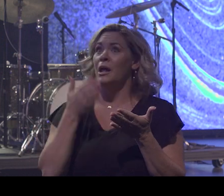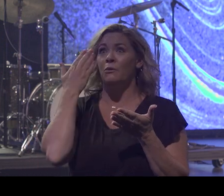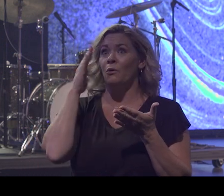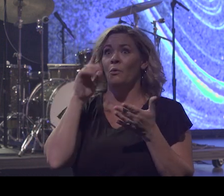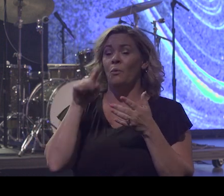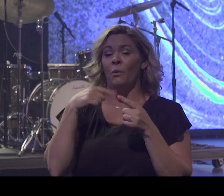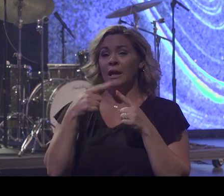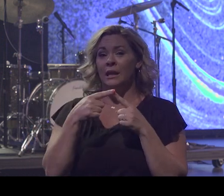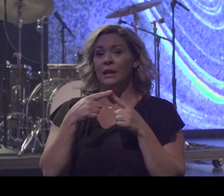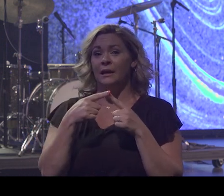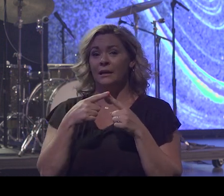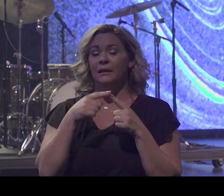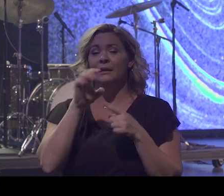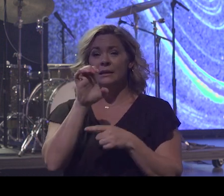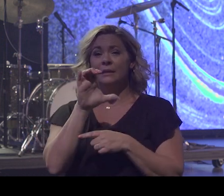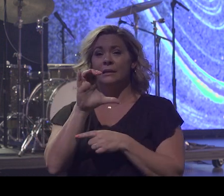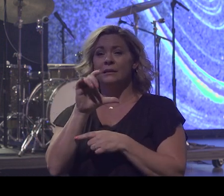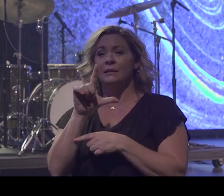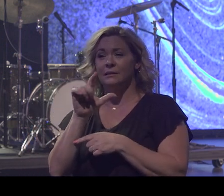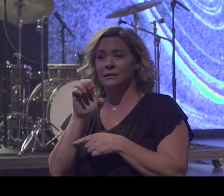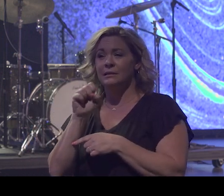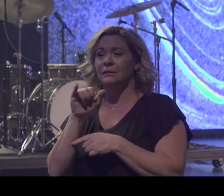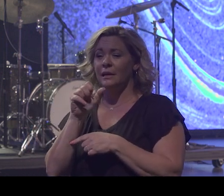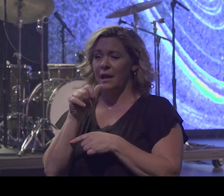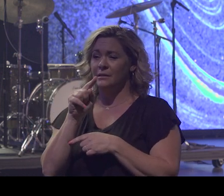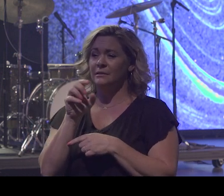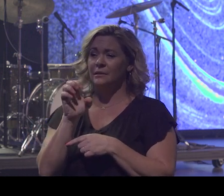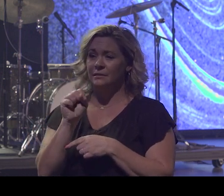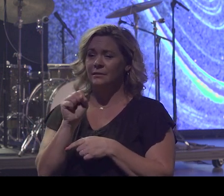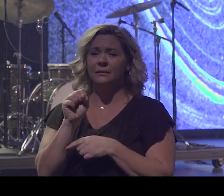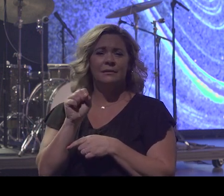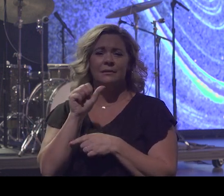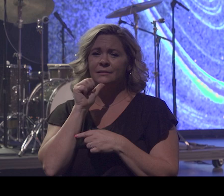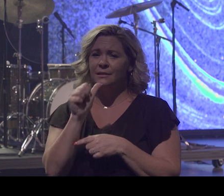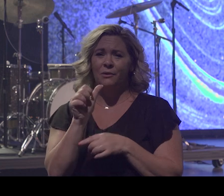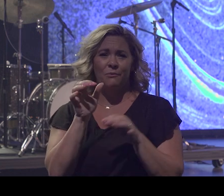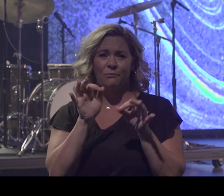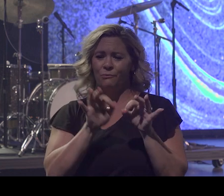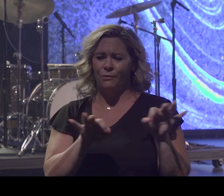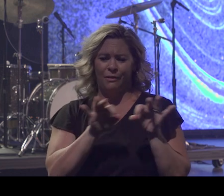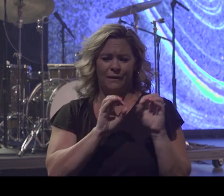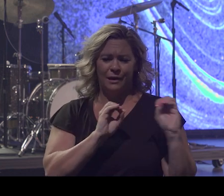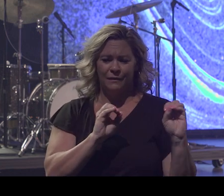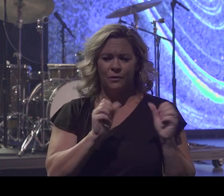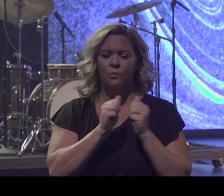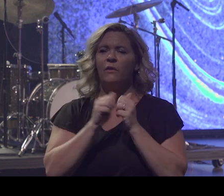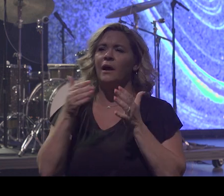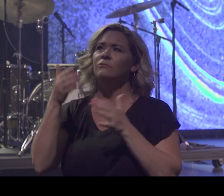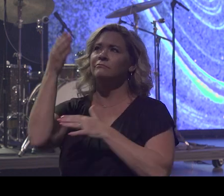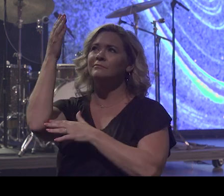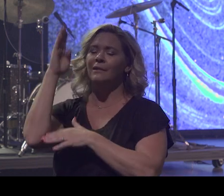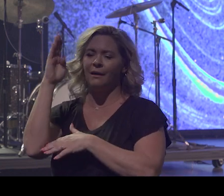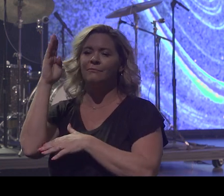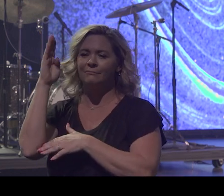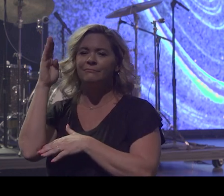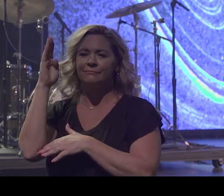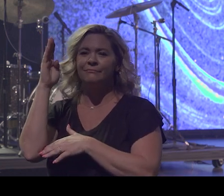Ecclesiastes, and he's telling us it's meaningless under the sun without God. So what is he saying? He turned away from